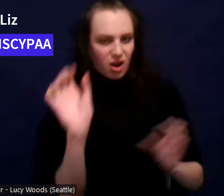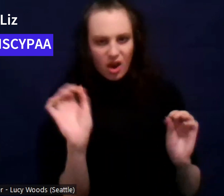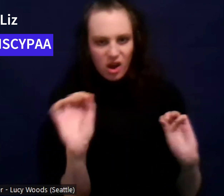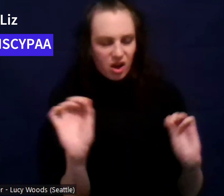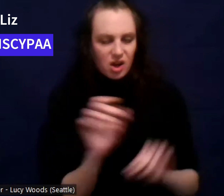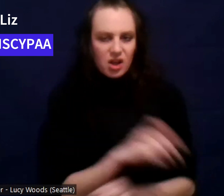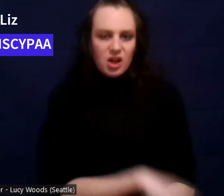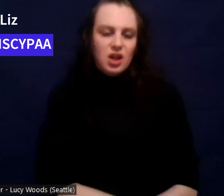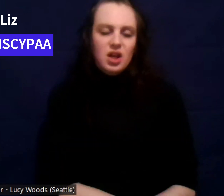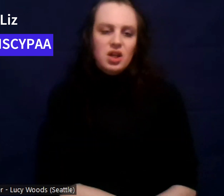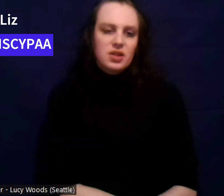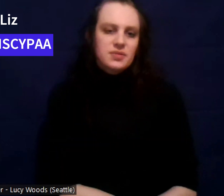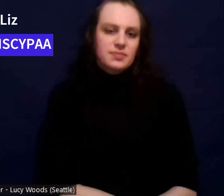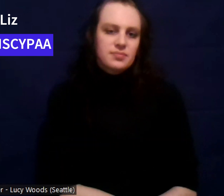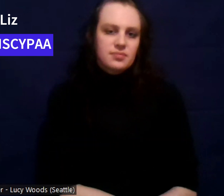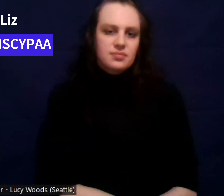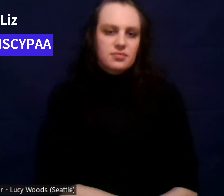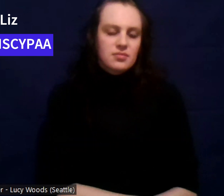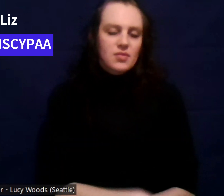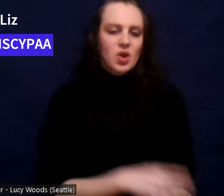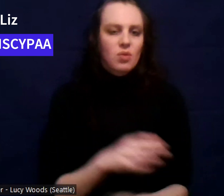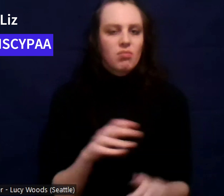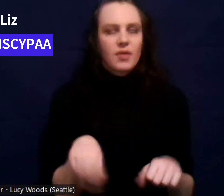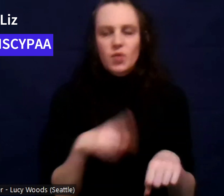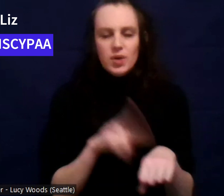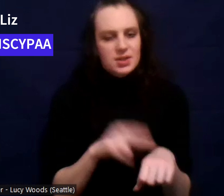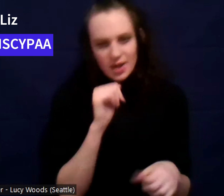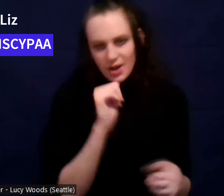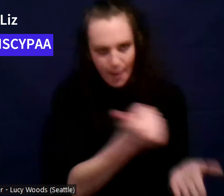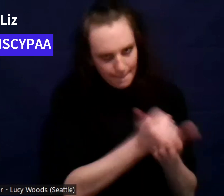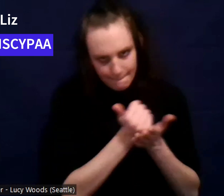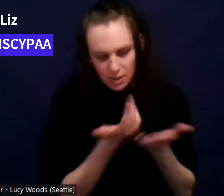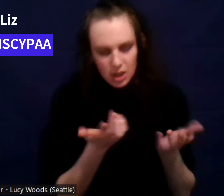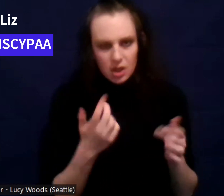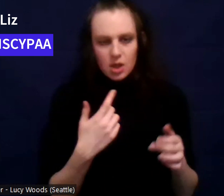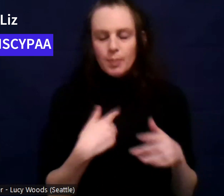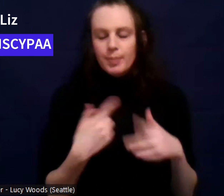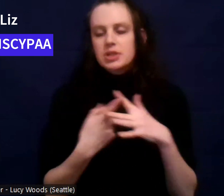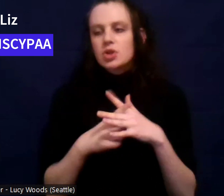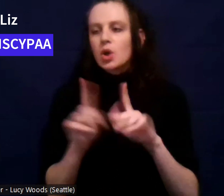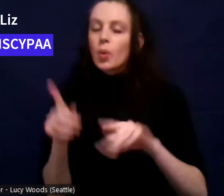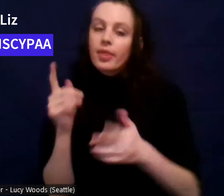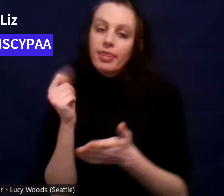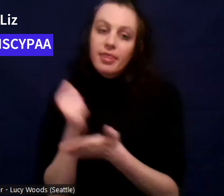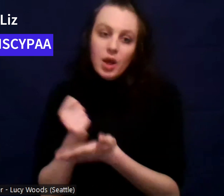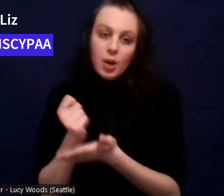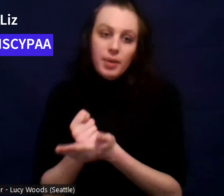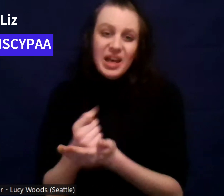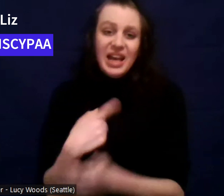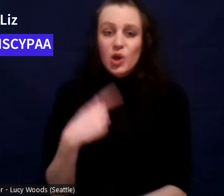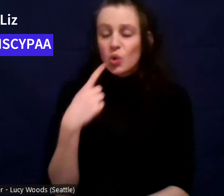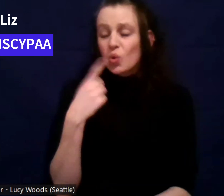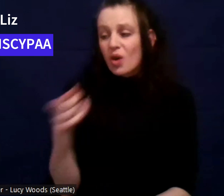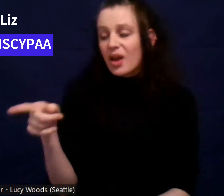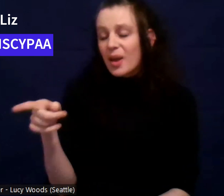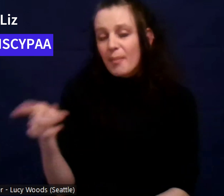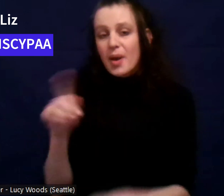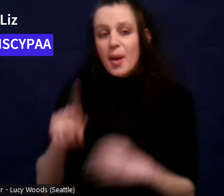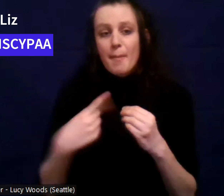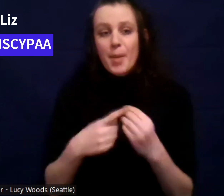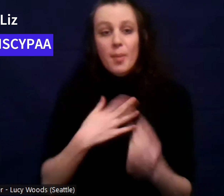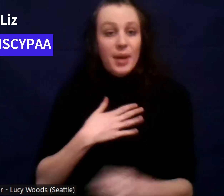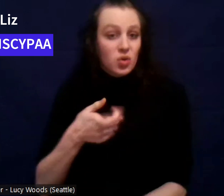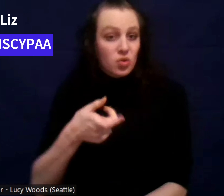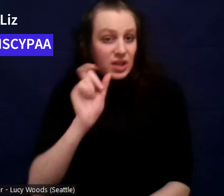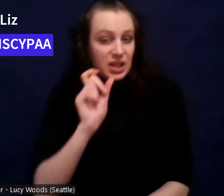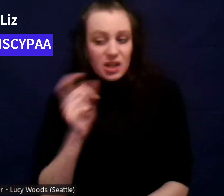of course it didn't help. And then I started seeing this therapist. Um, and I told him about my drinking and he was like, have you thought